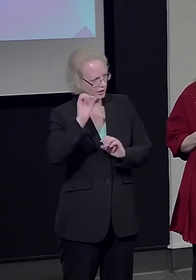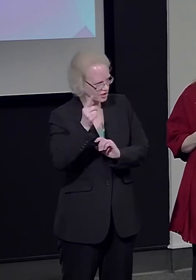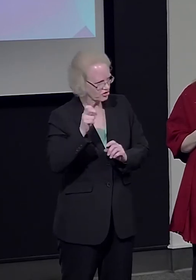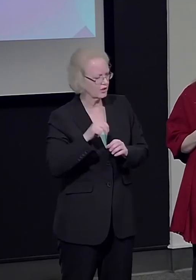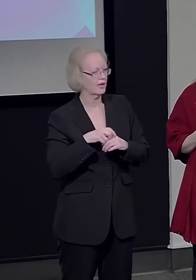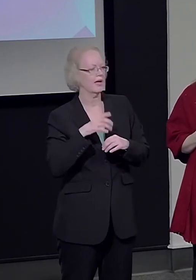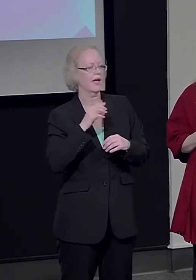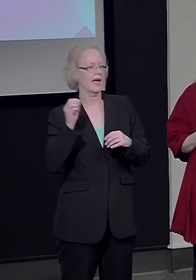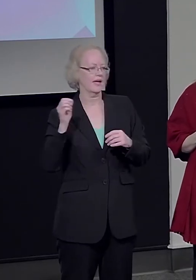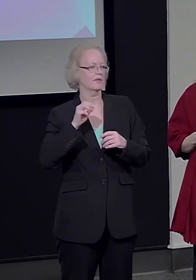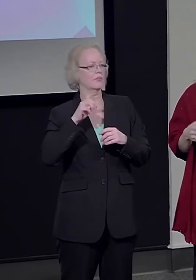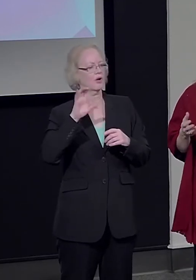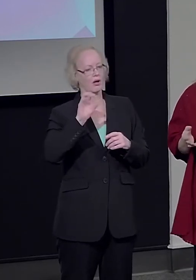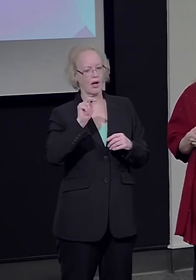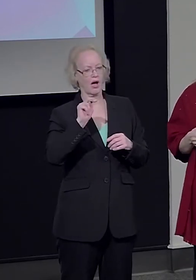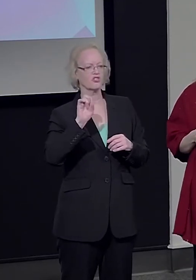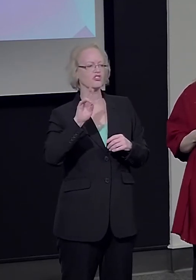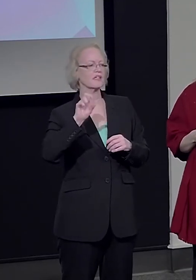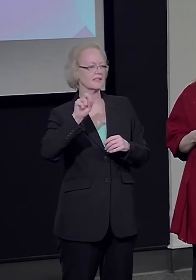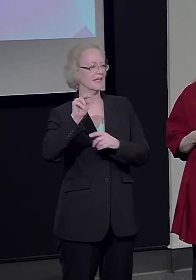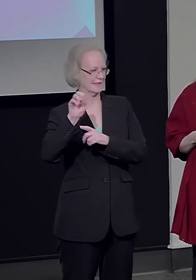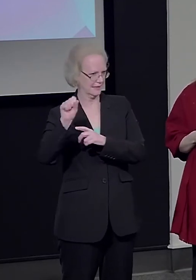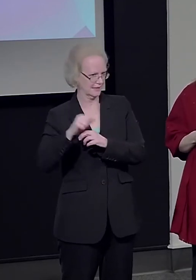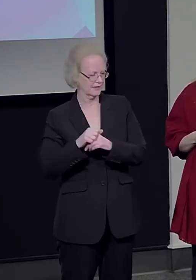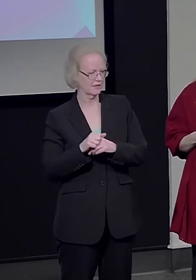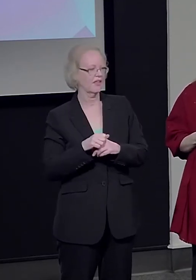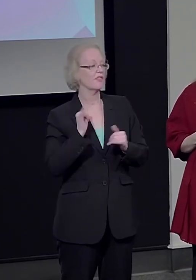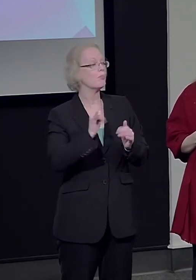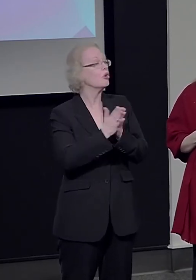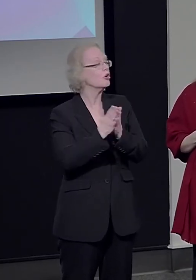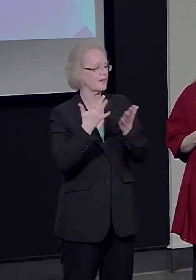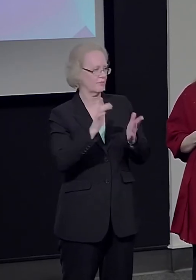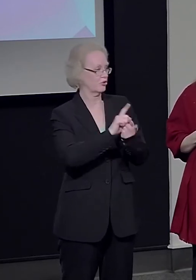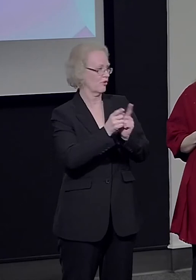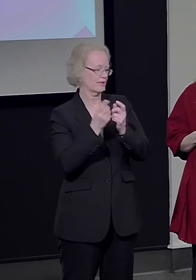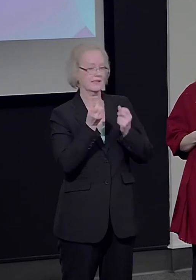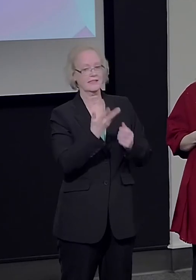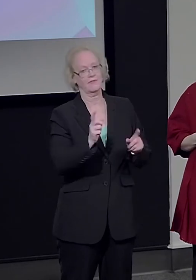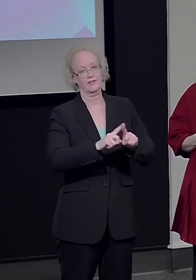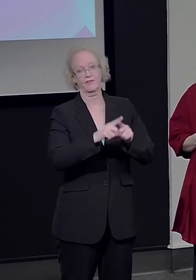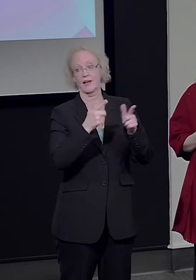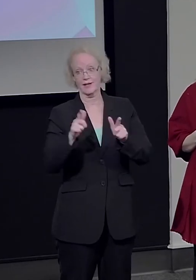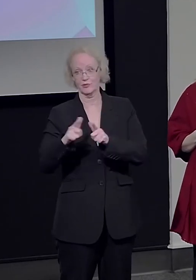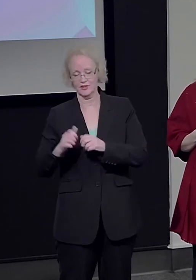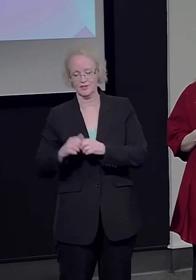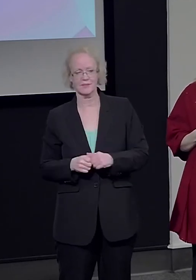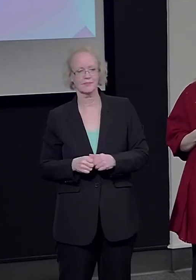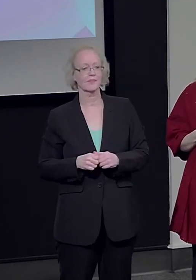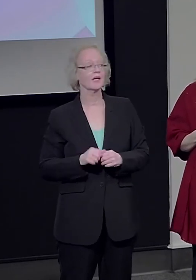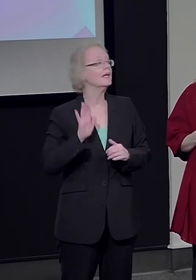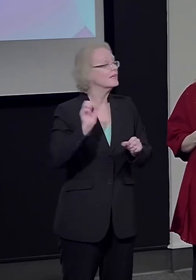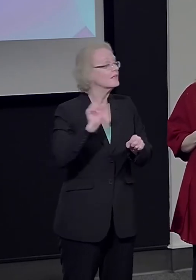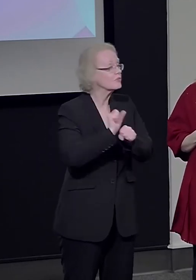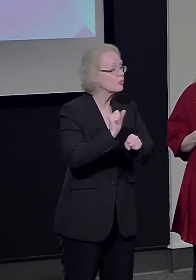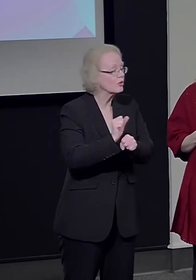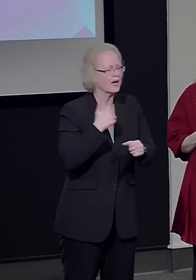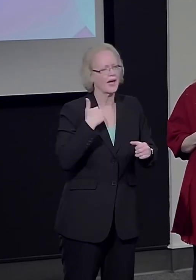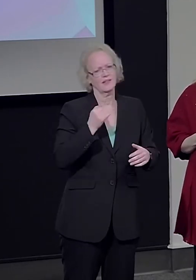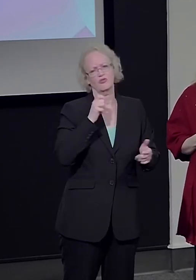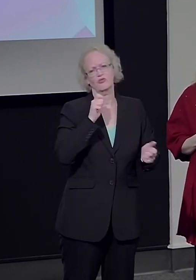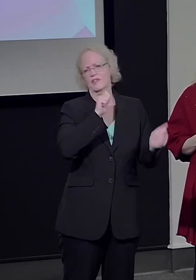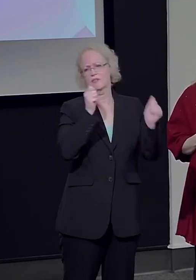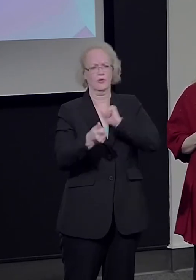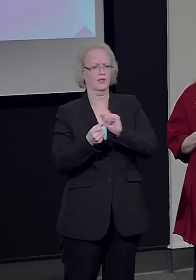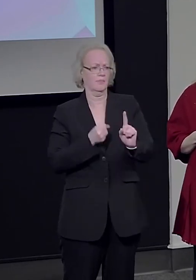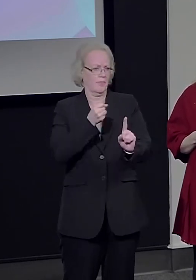All have been translated in several languages. His work has not only had a transformative impact